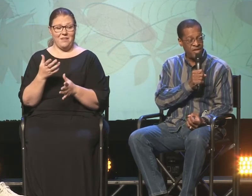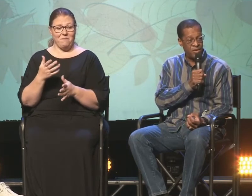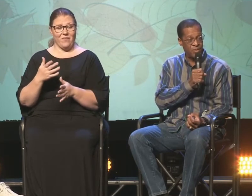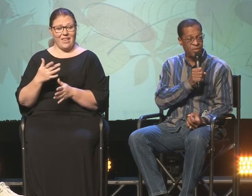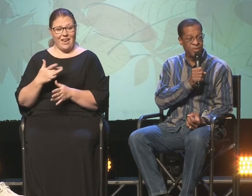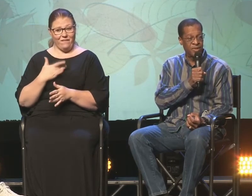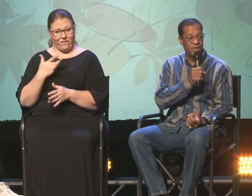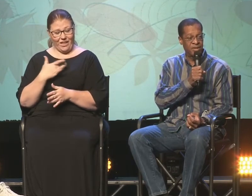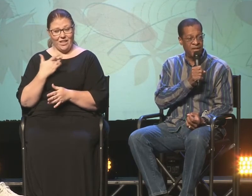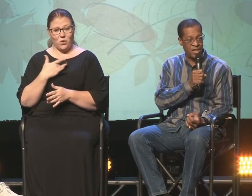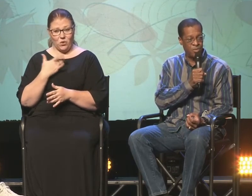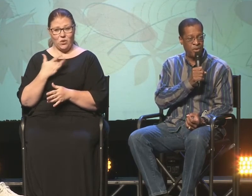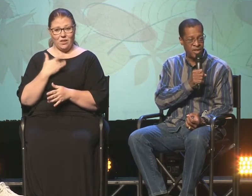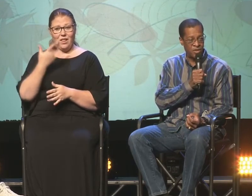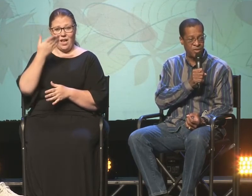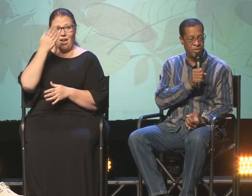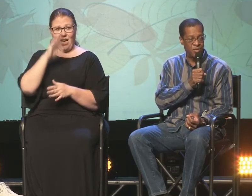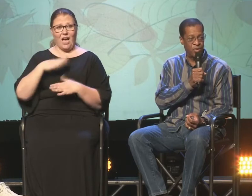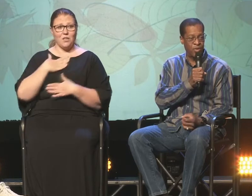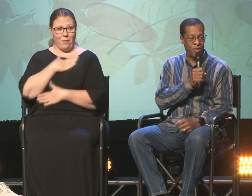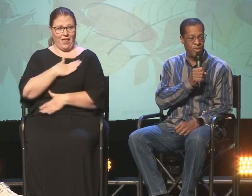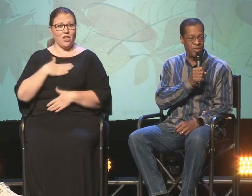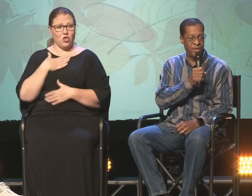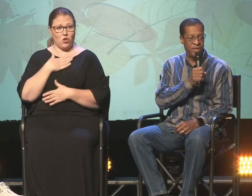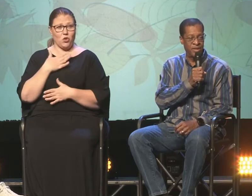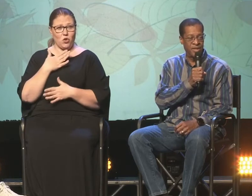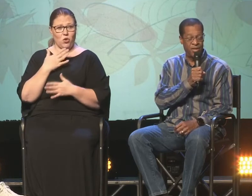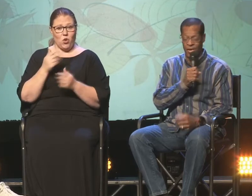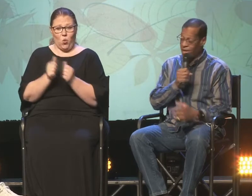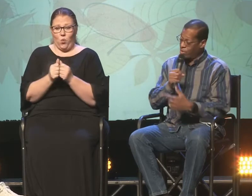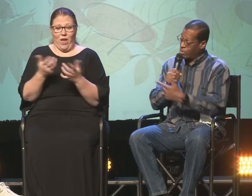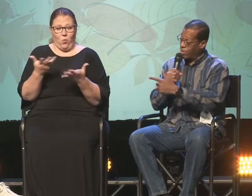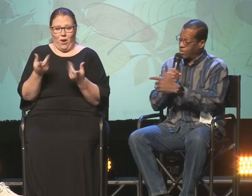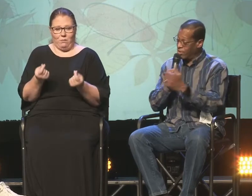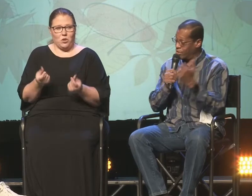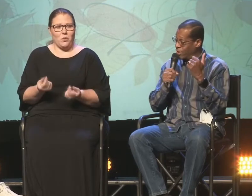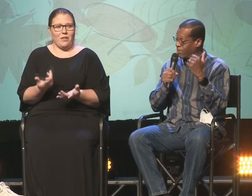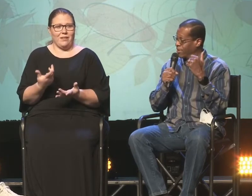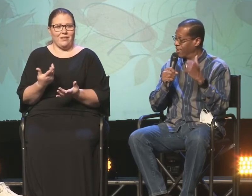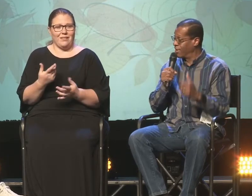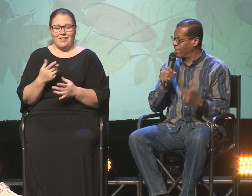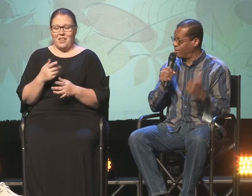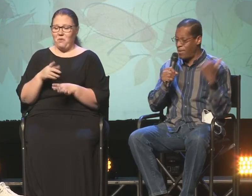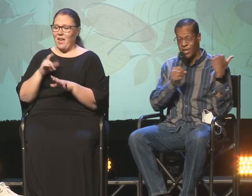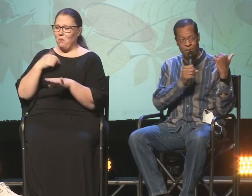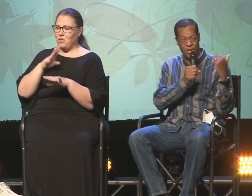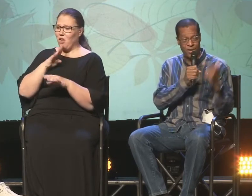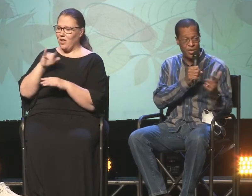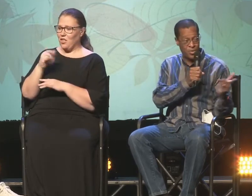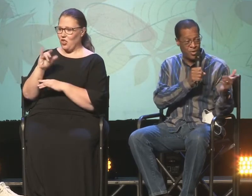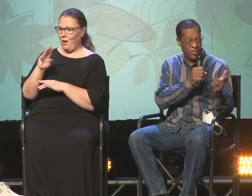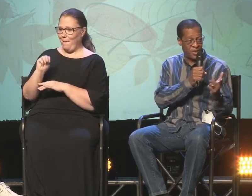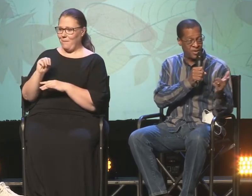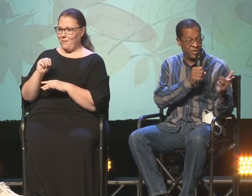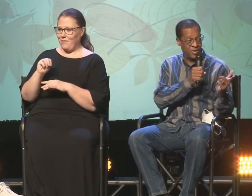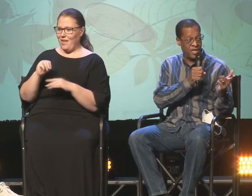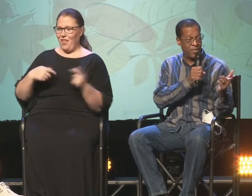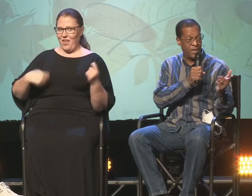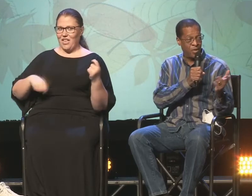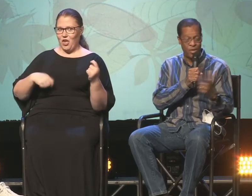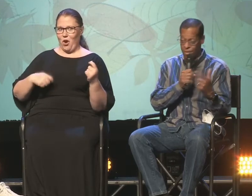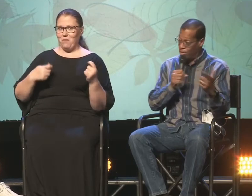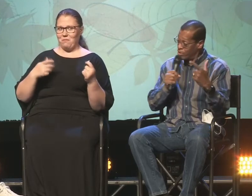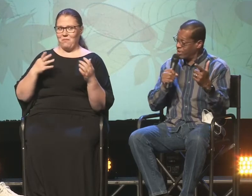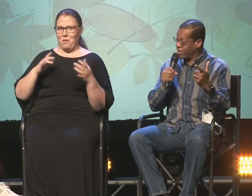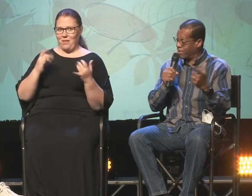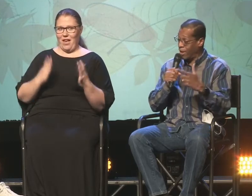feel God's pleasure with what I'm doing. And in fact, I was talking to Jim, the bass player this morning about the same